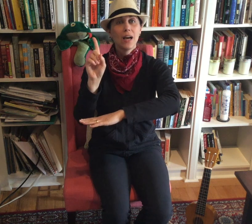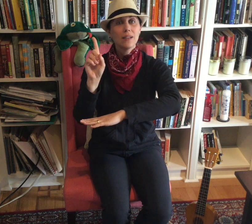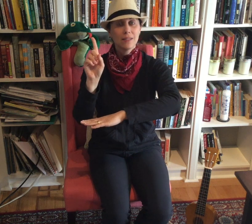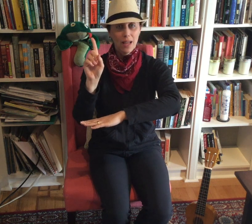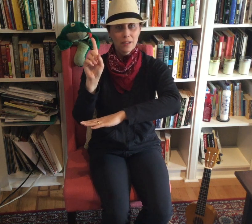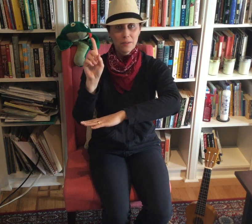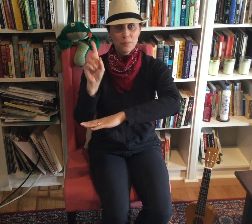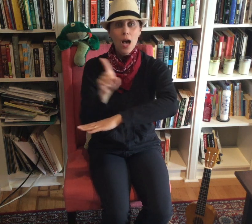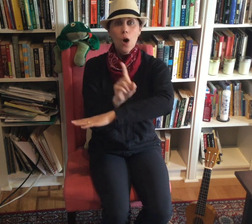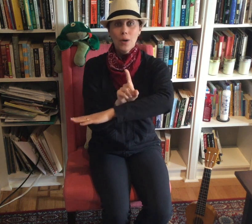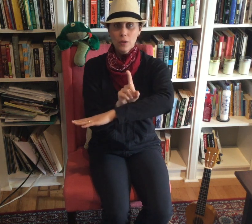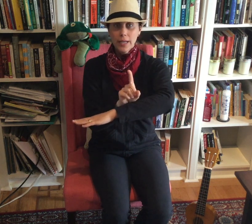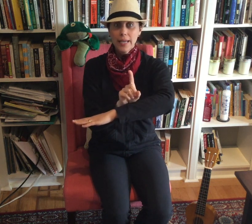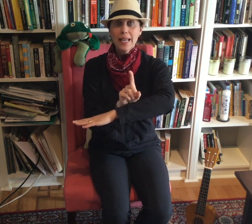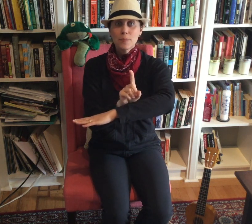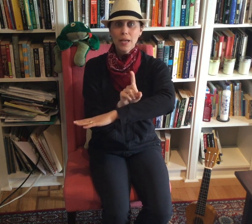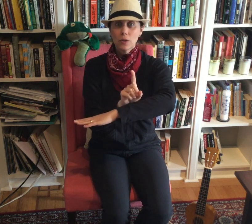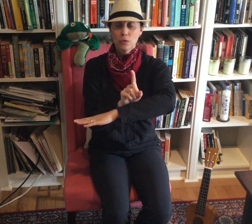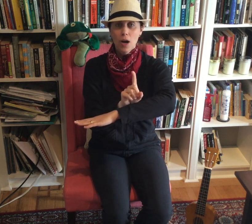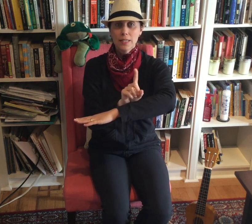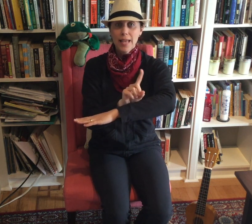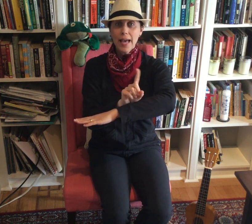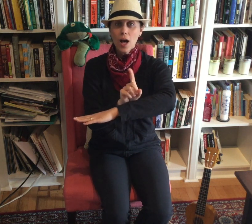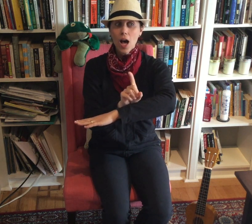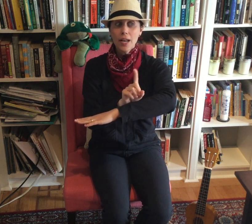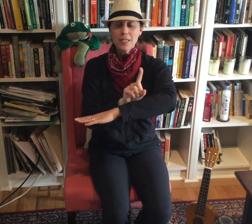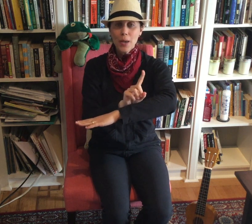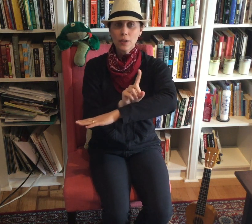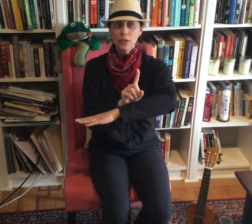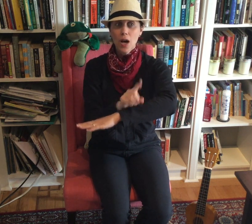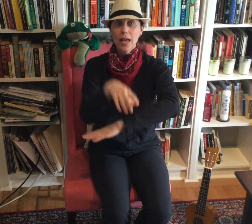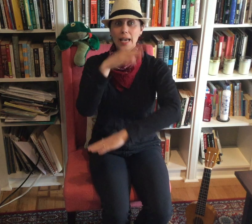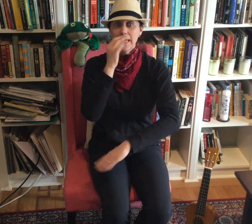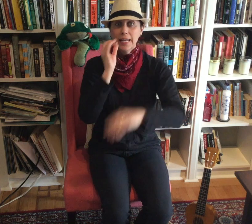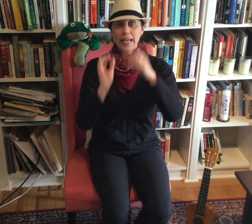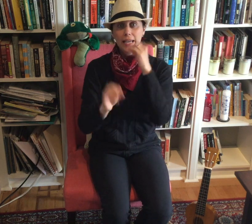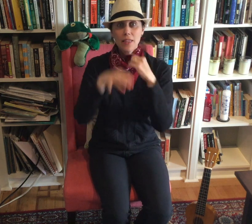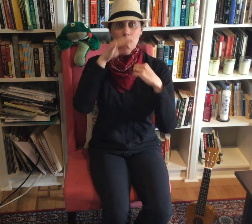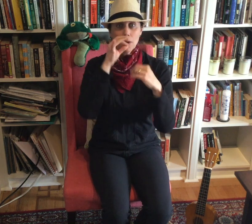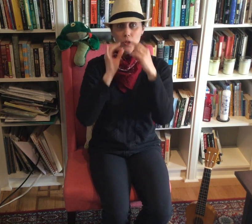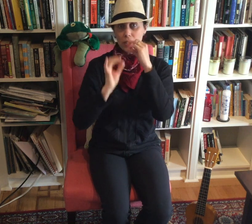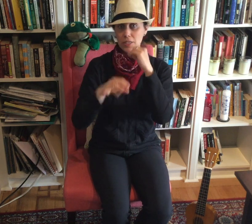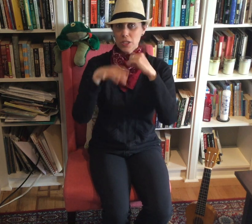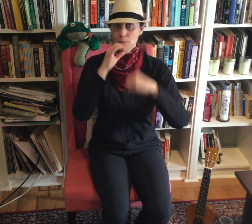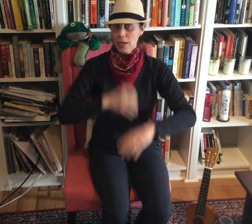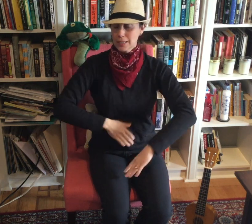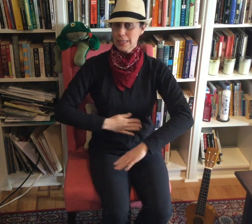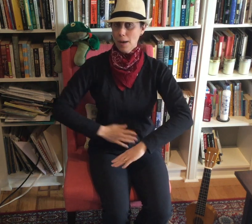glug glug. One green and speckled frogs sat on a speckled log eating the most delicious bugs, yum